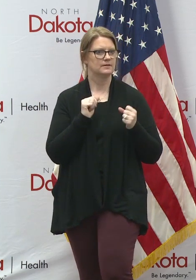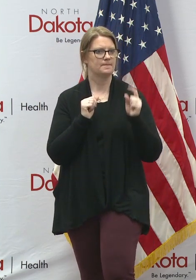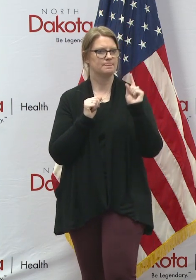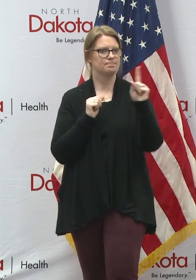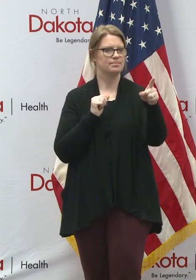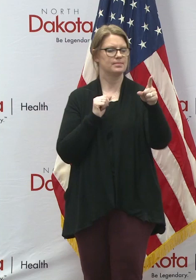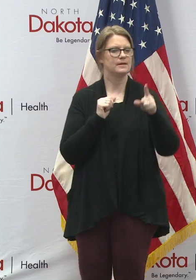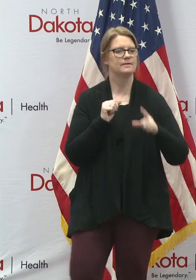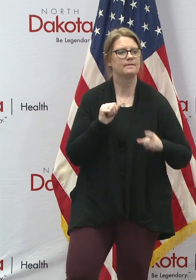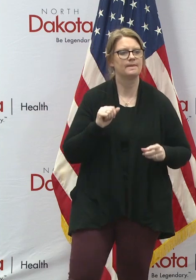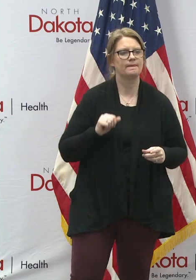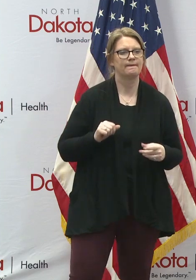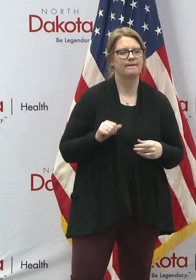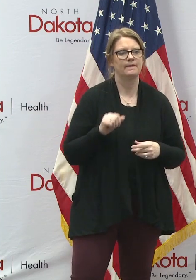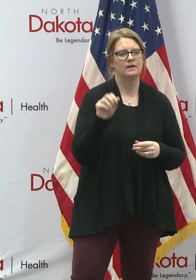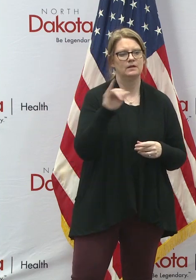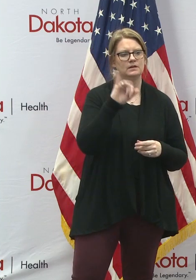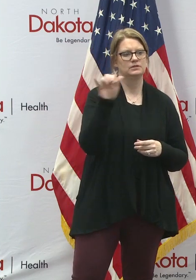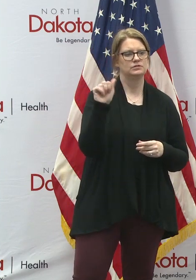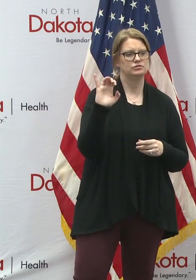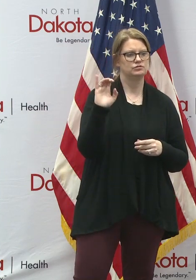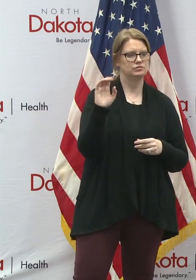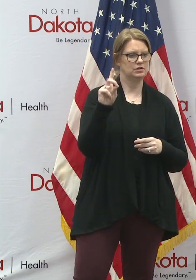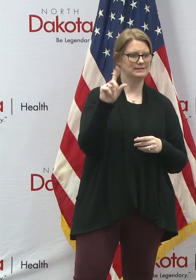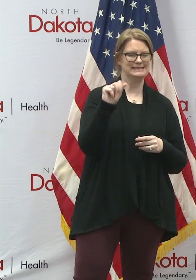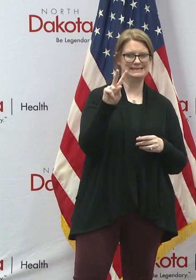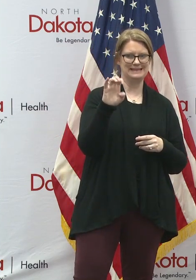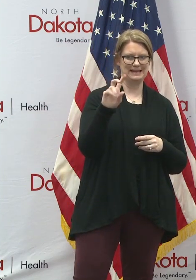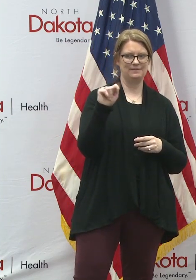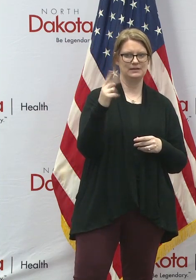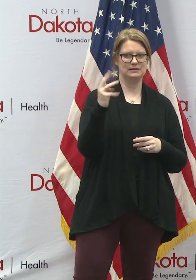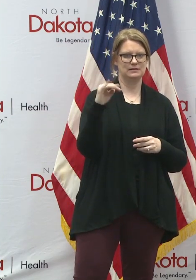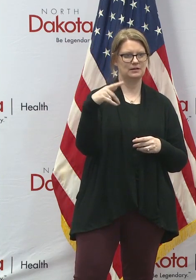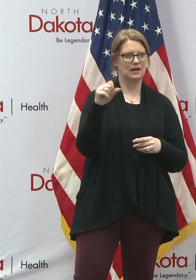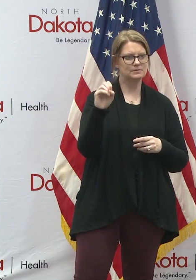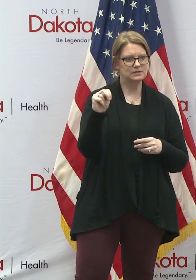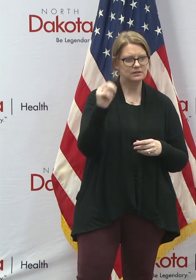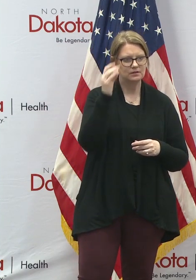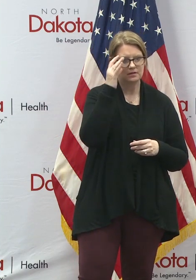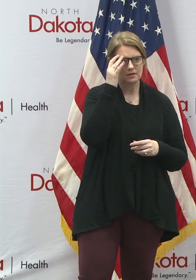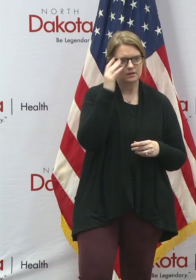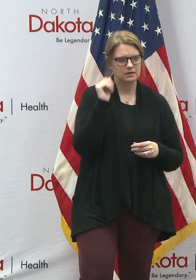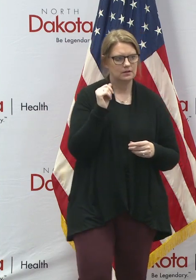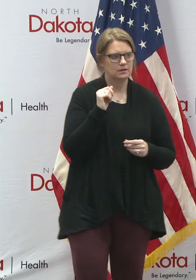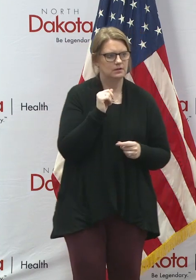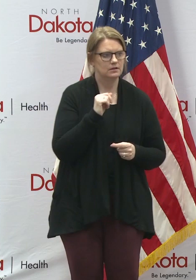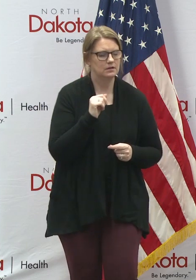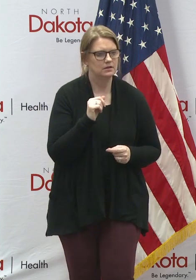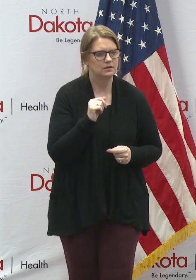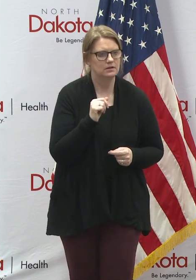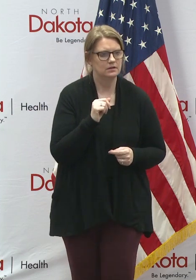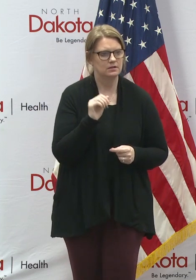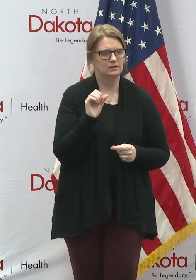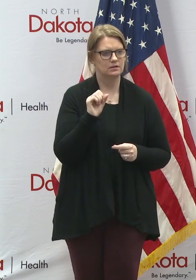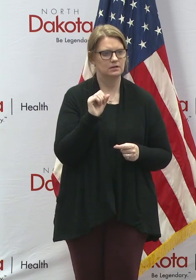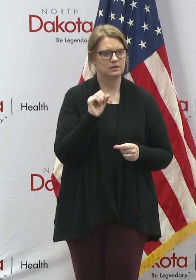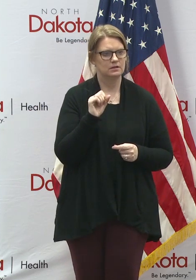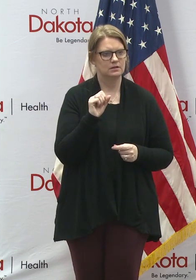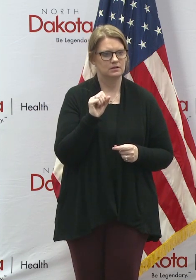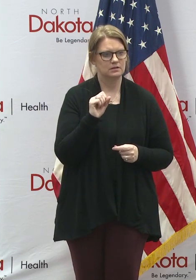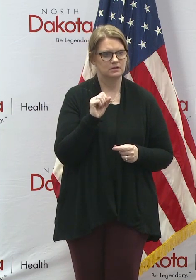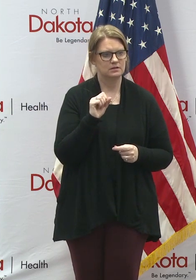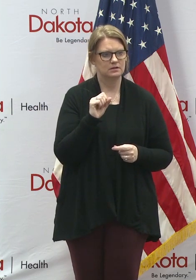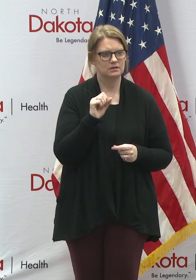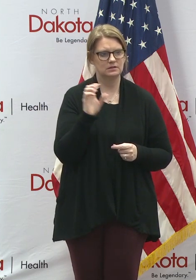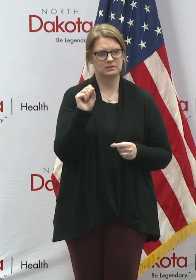The last point you made about the unemployment, just because the stimulus or whatever you want to call it, it's going through. Have